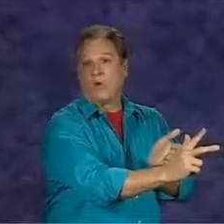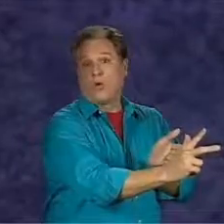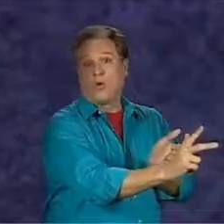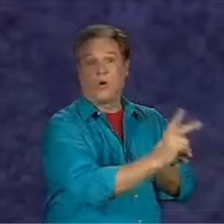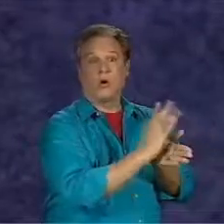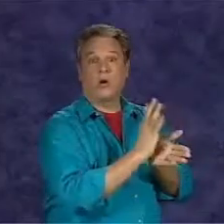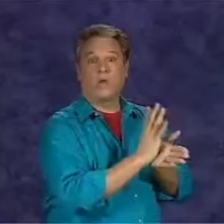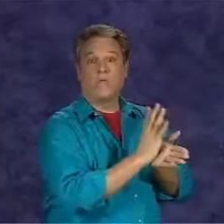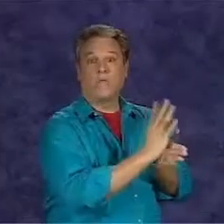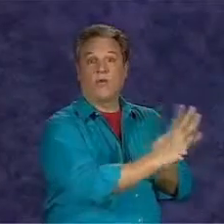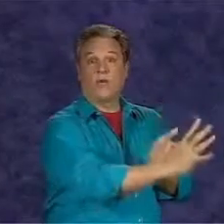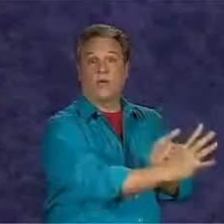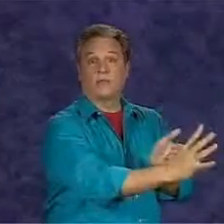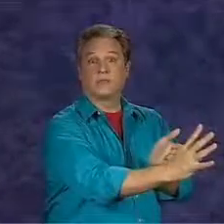or 4 weeks.